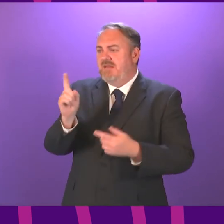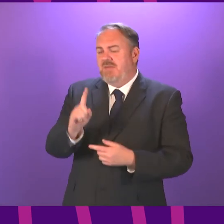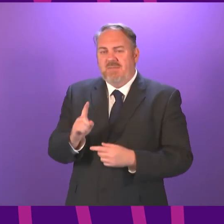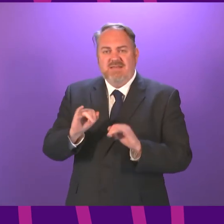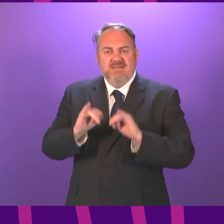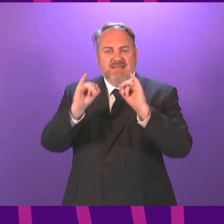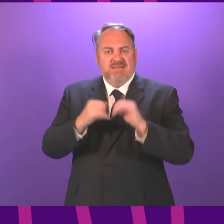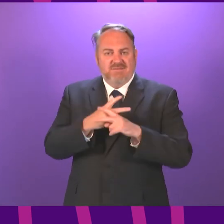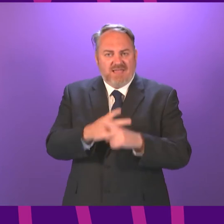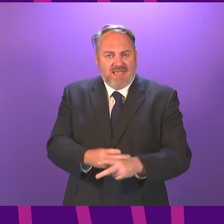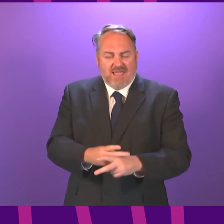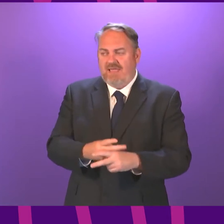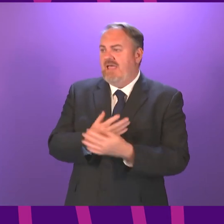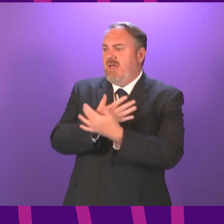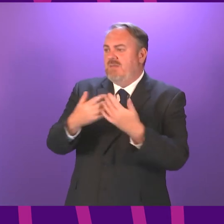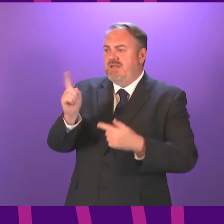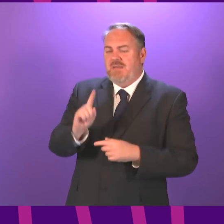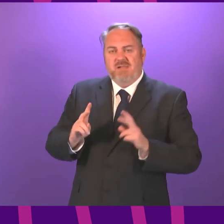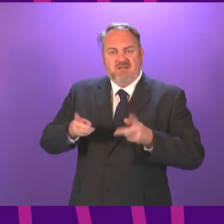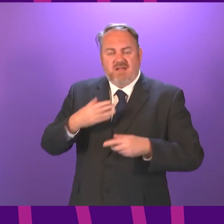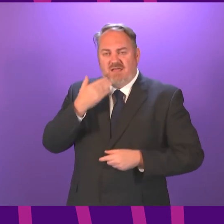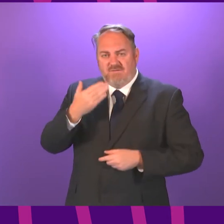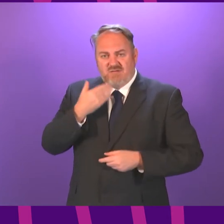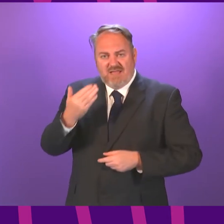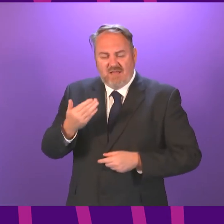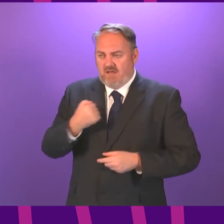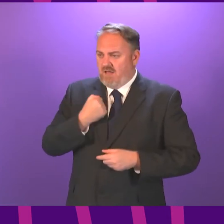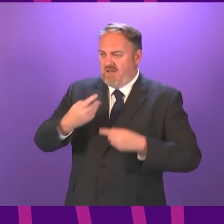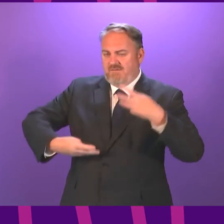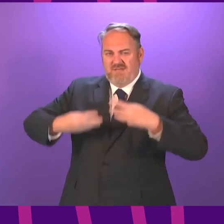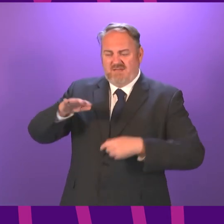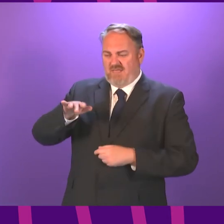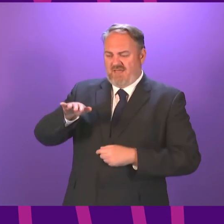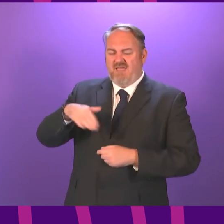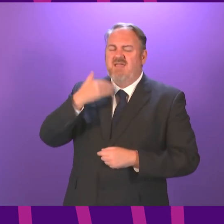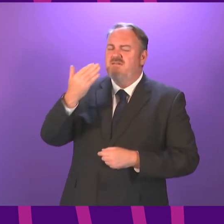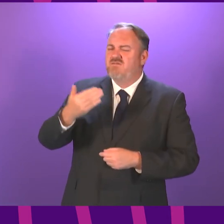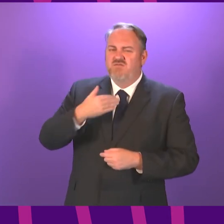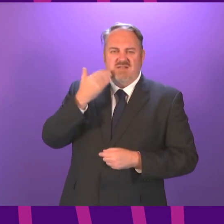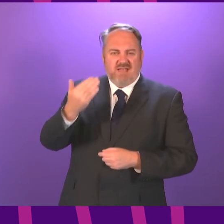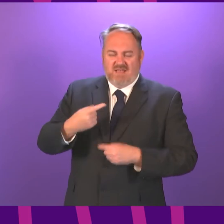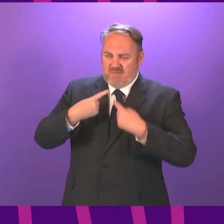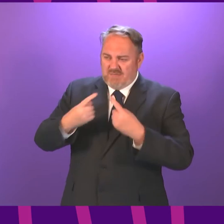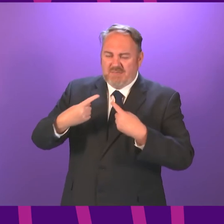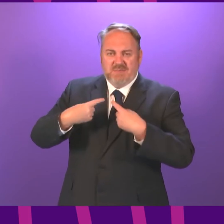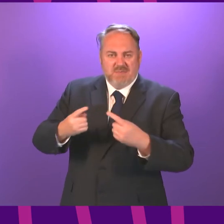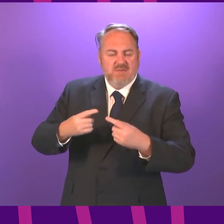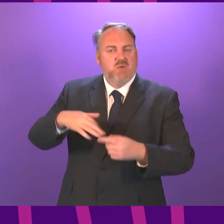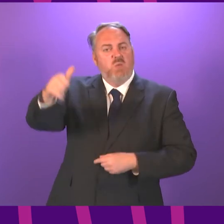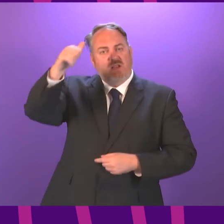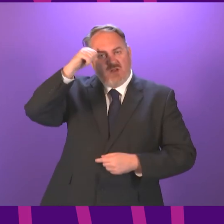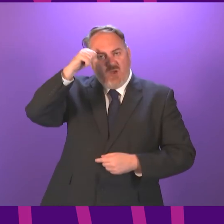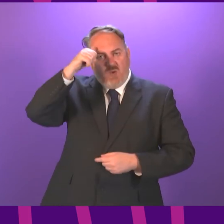who are losing their life to this virus. So people can see on a daily basis what is happening in terms of the burden of